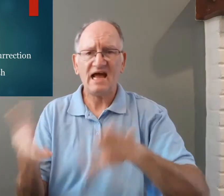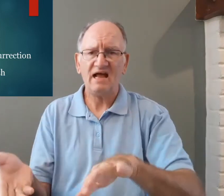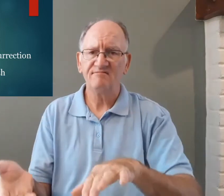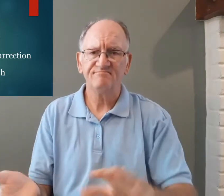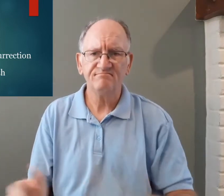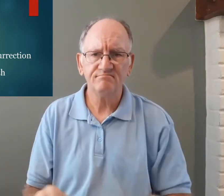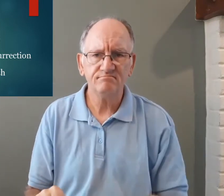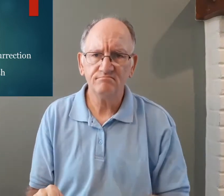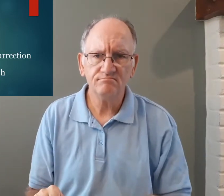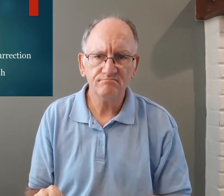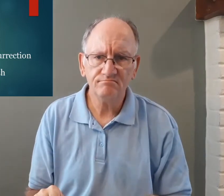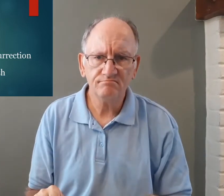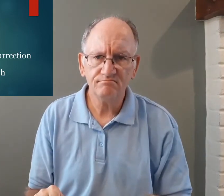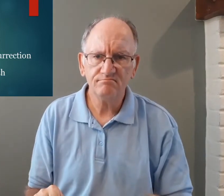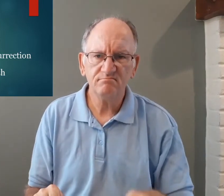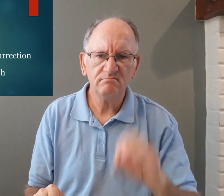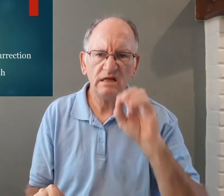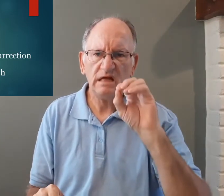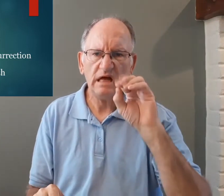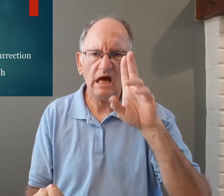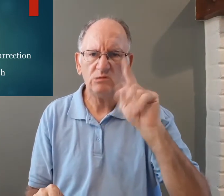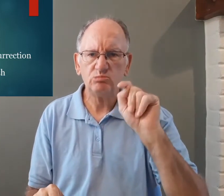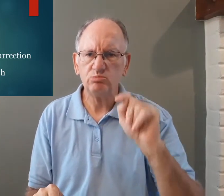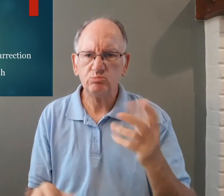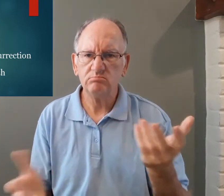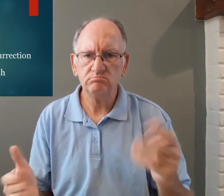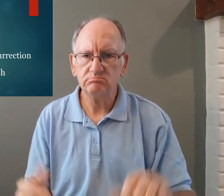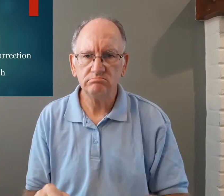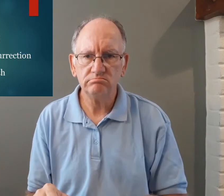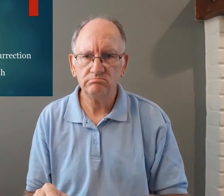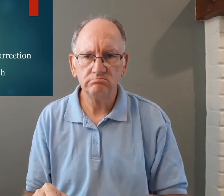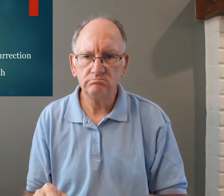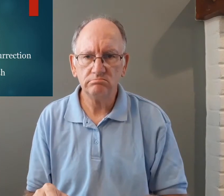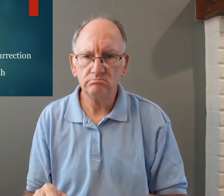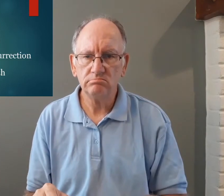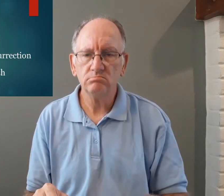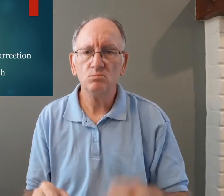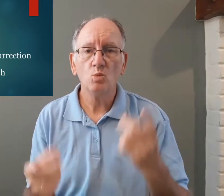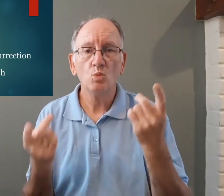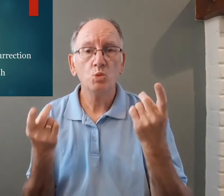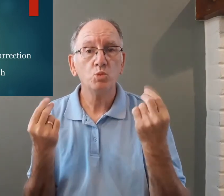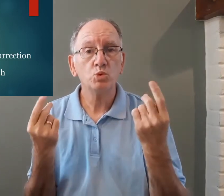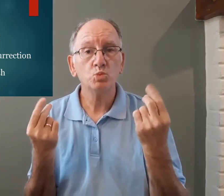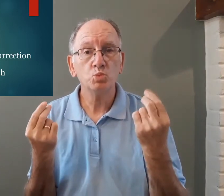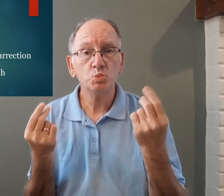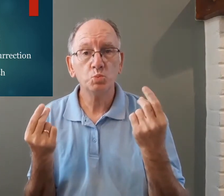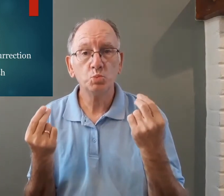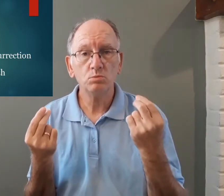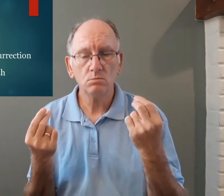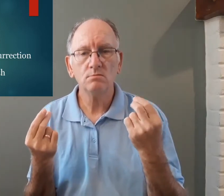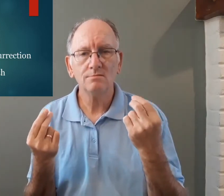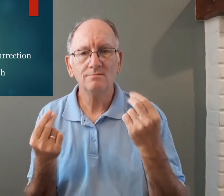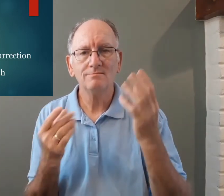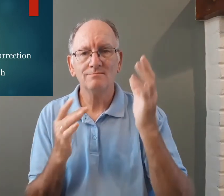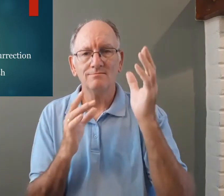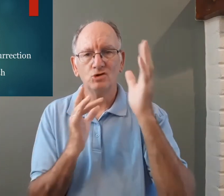his his glory would be too much that we would die would be it would be done so